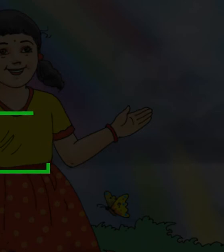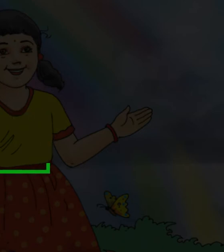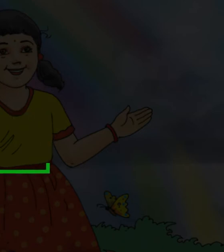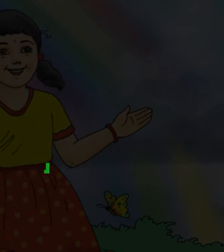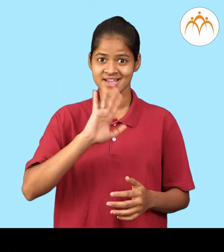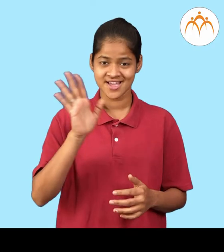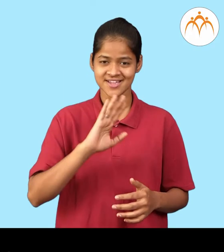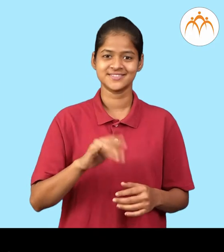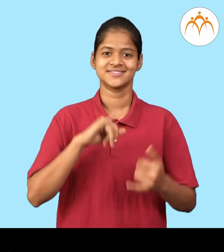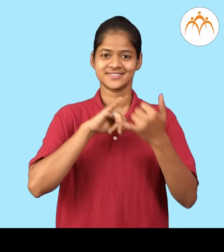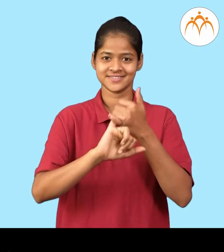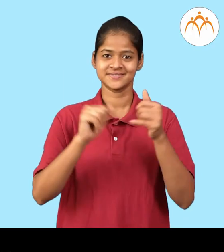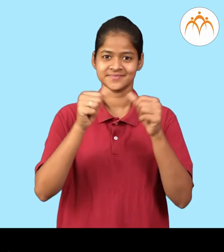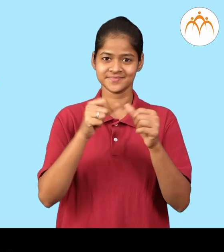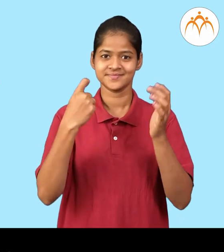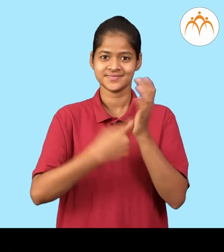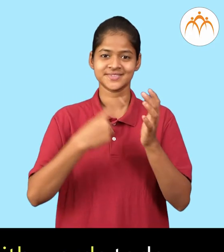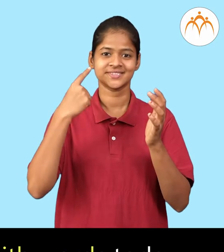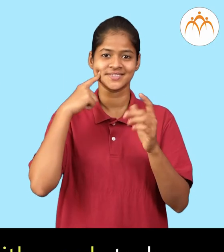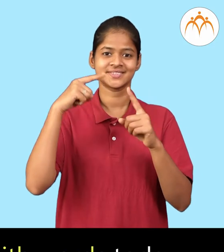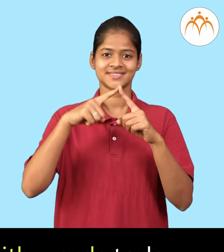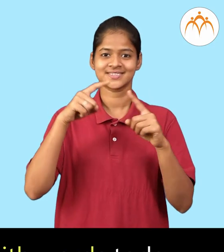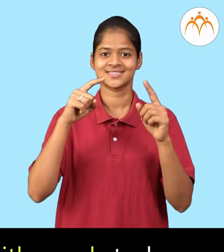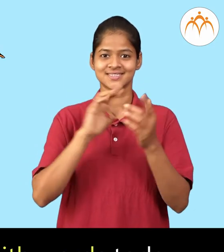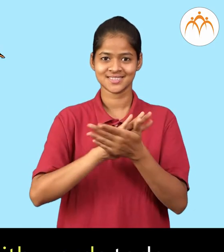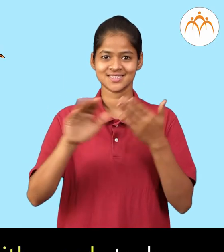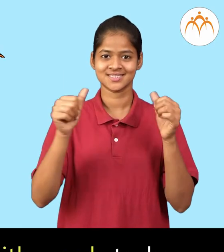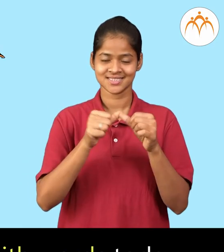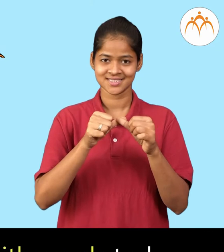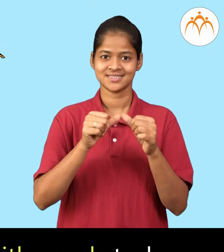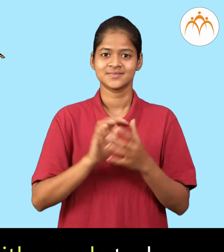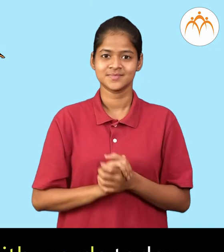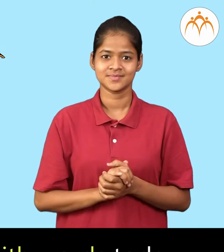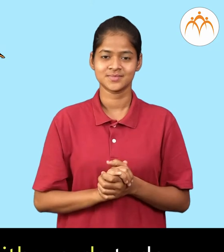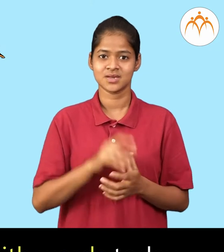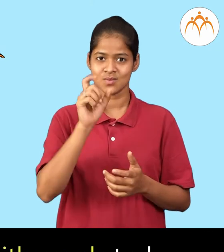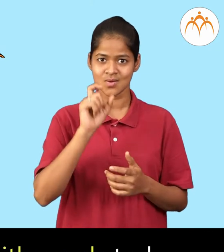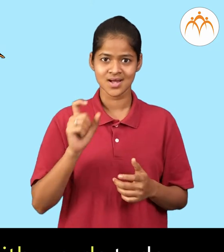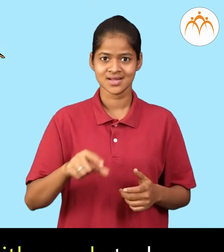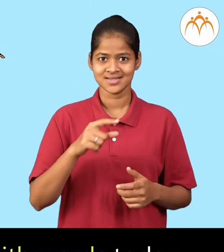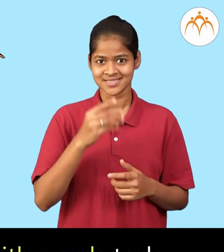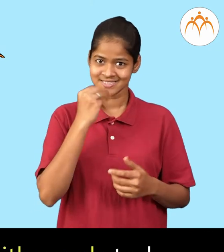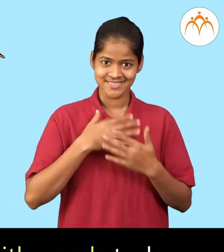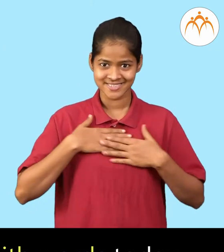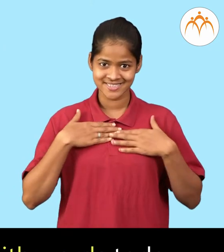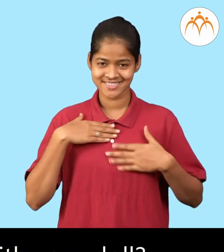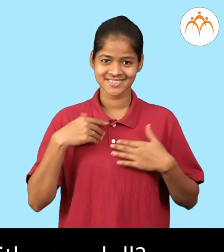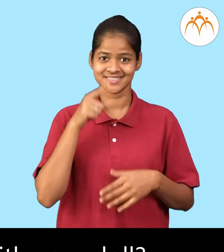Hi Sarita, let's have some fun with words today. Are you